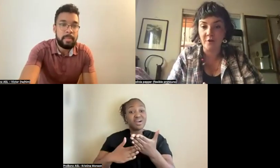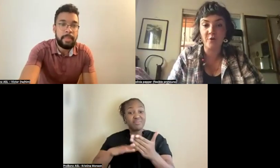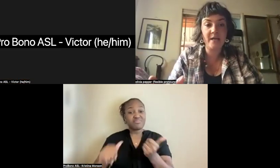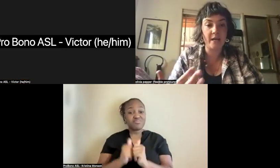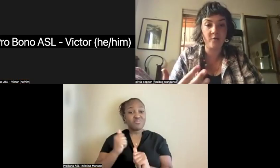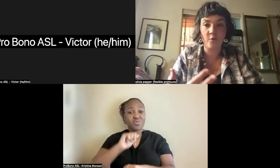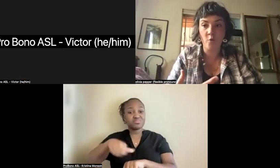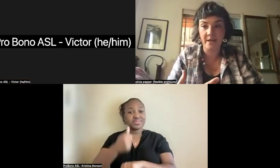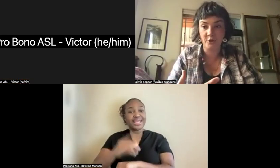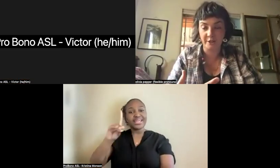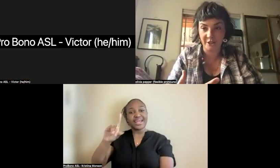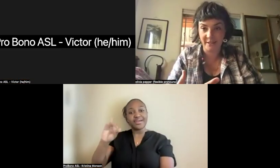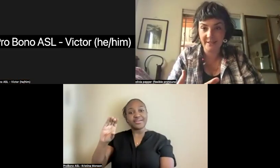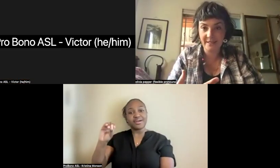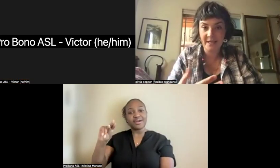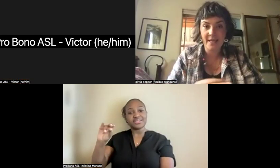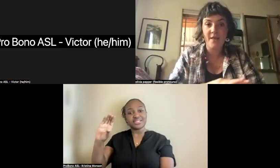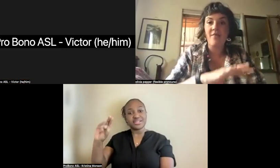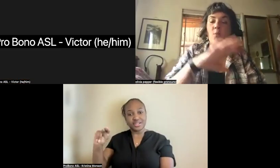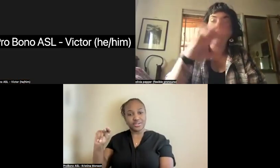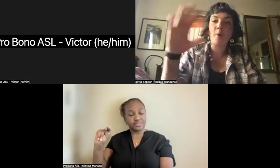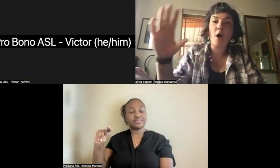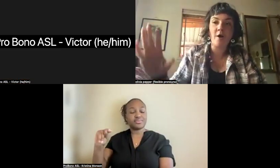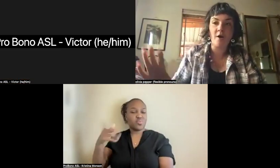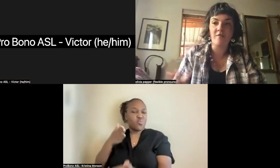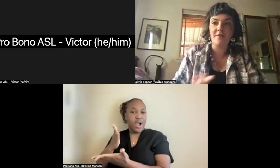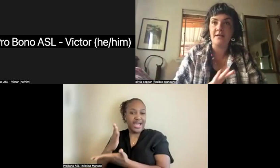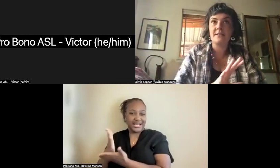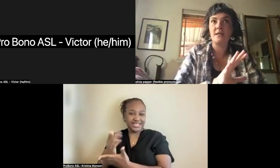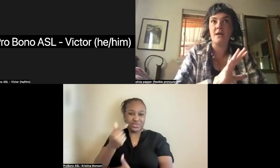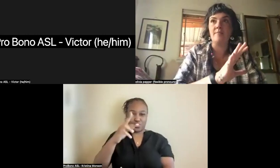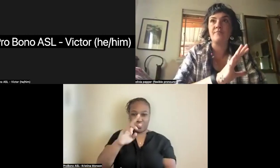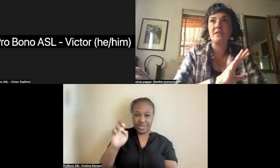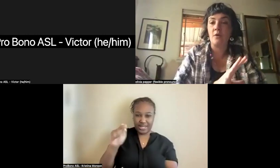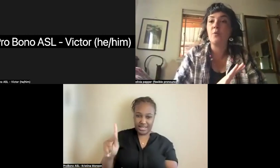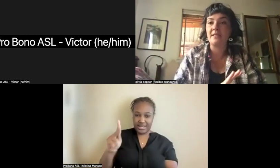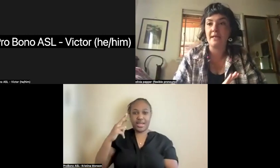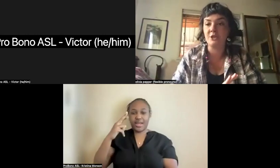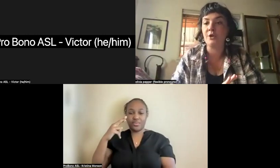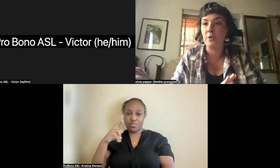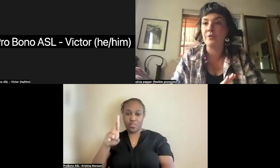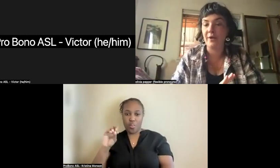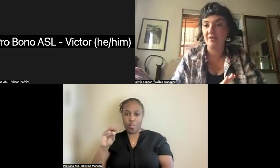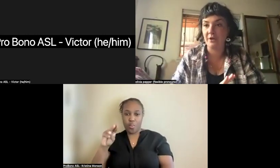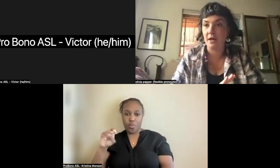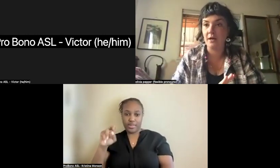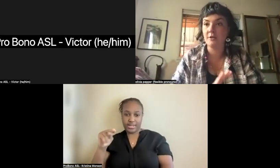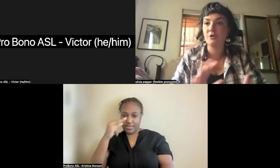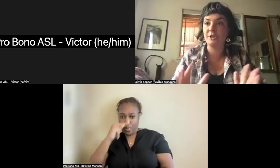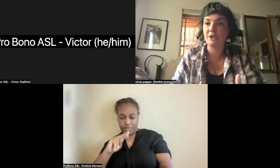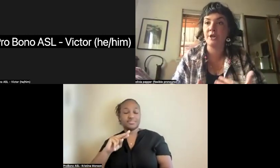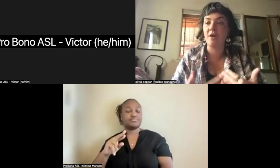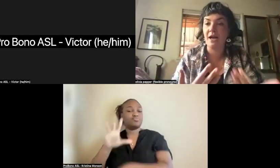other Greek and Roman traditions that were part of this Southwest Asia, Northern Africa